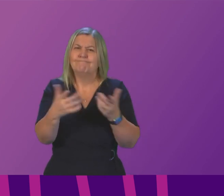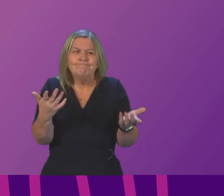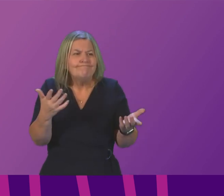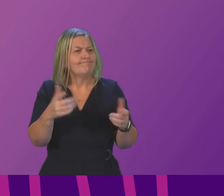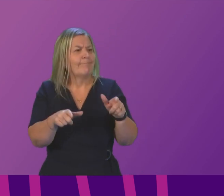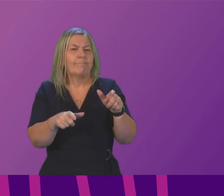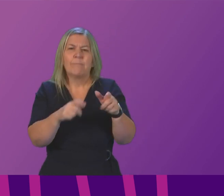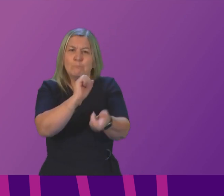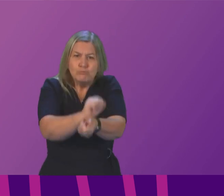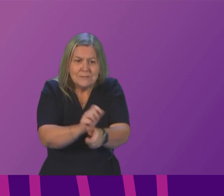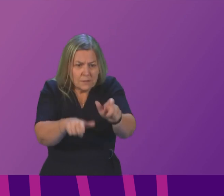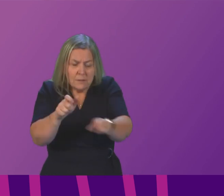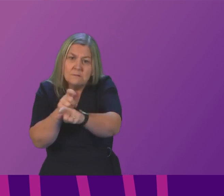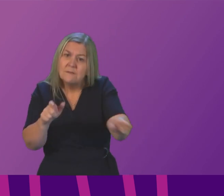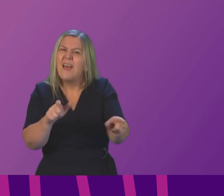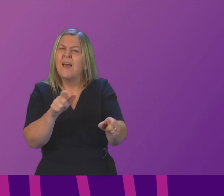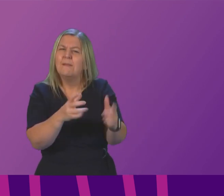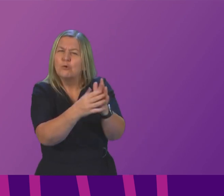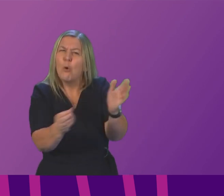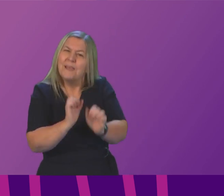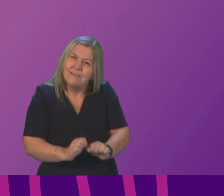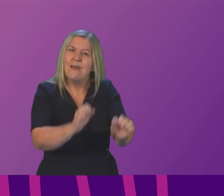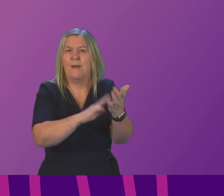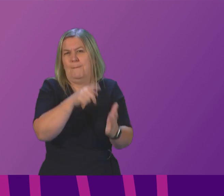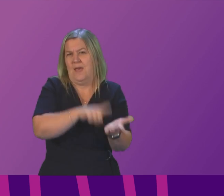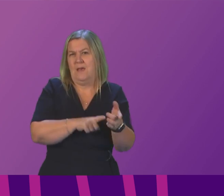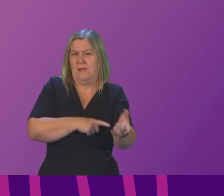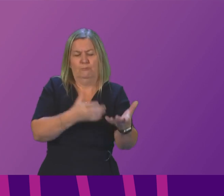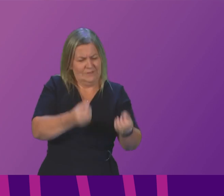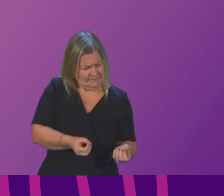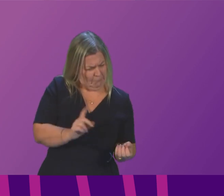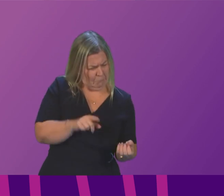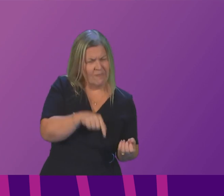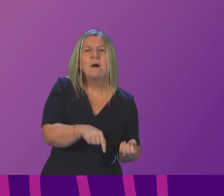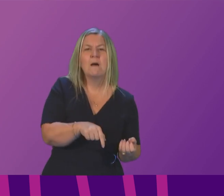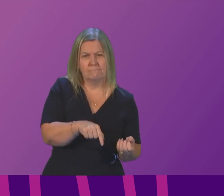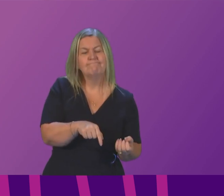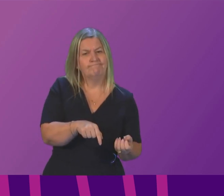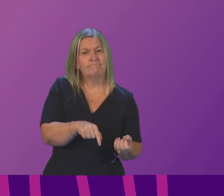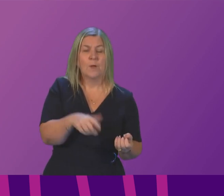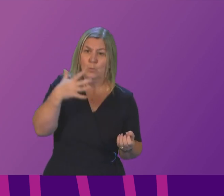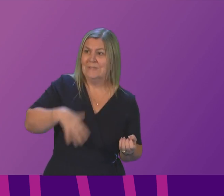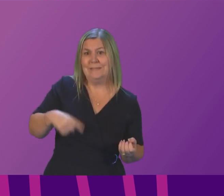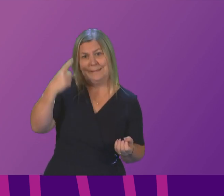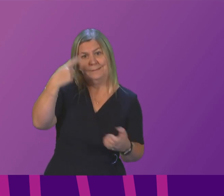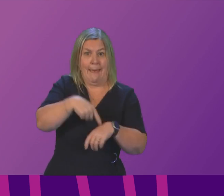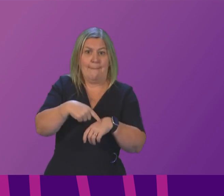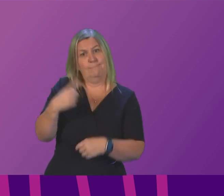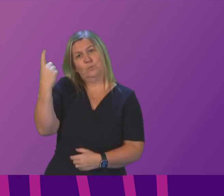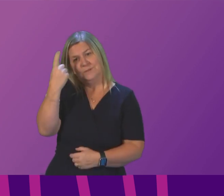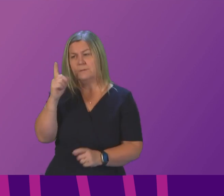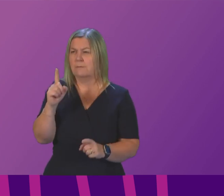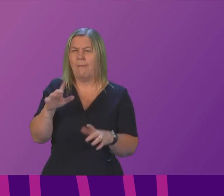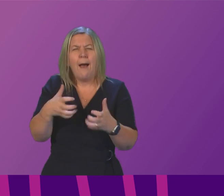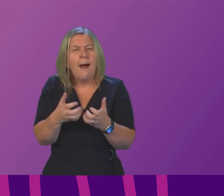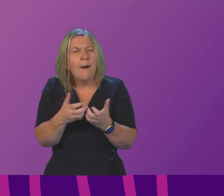it is the case that the prison service have taken time to consider and rightly taken time to consider the range of